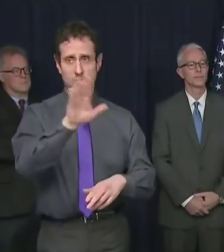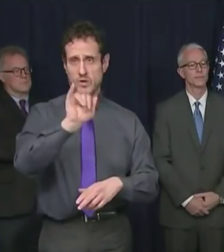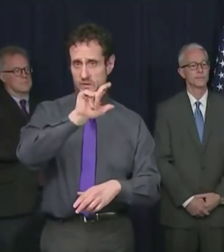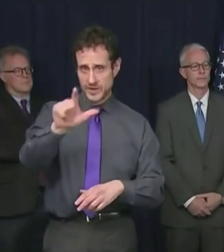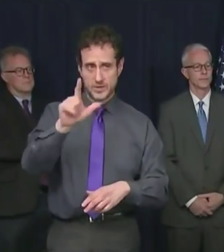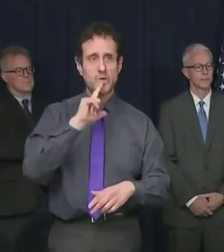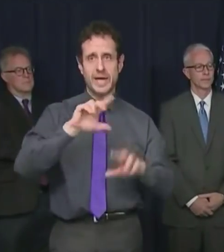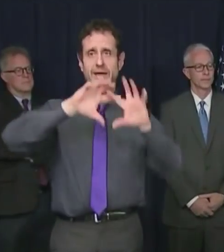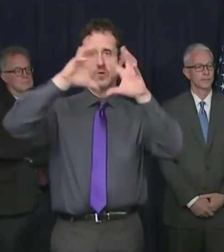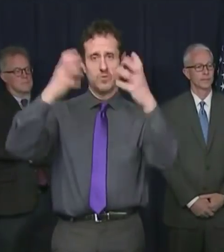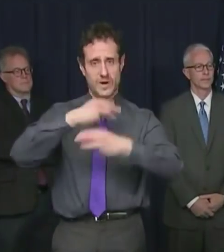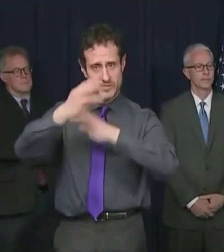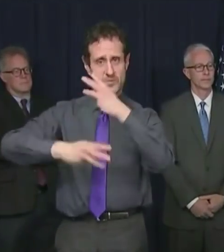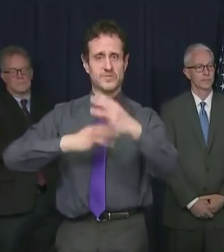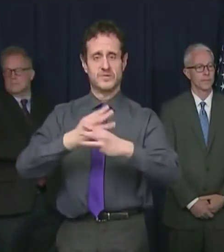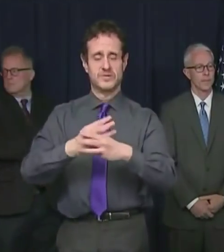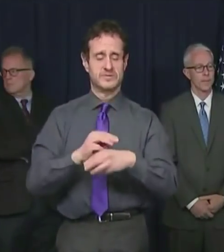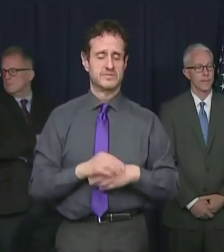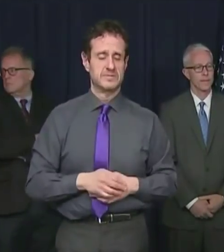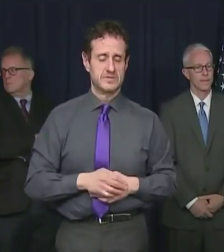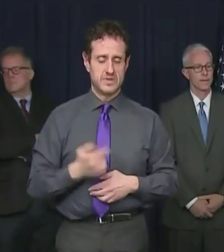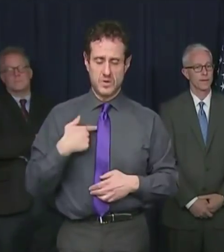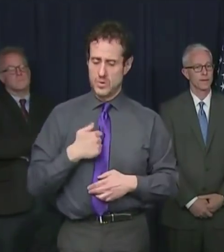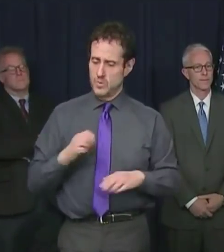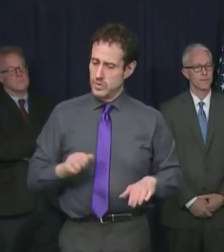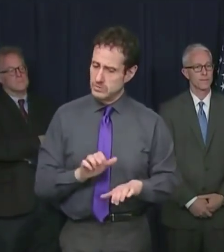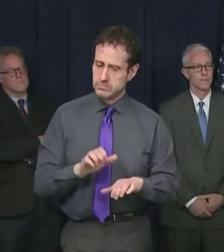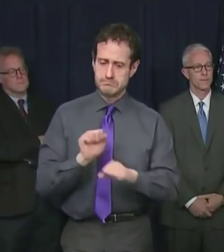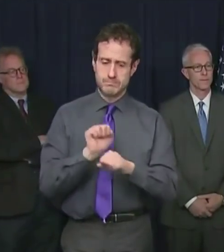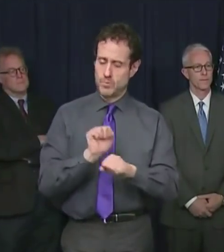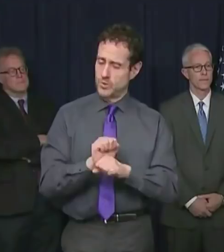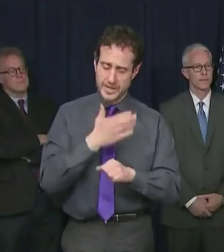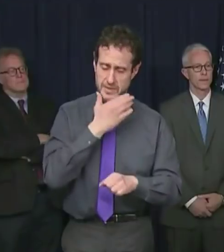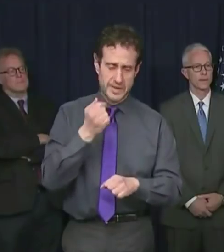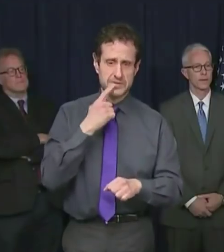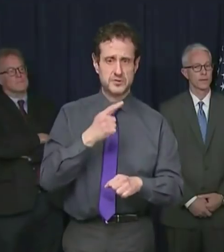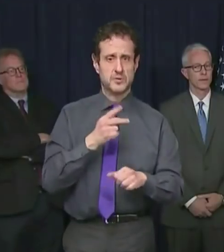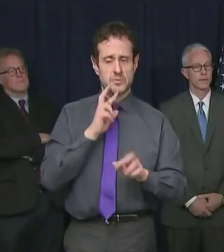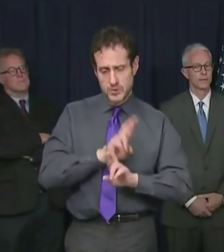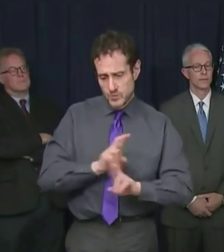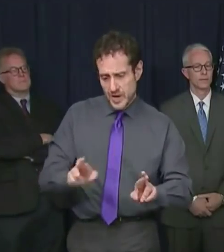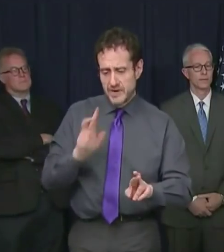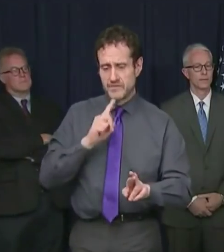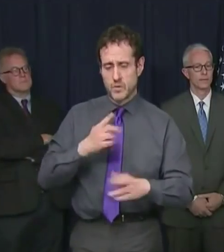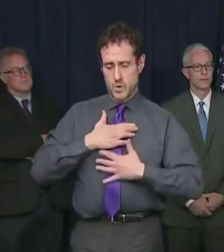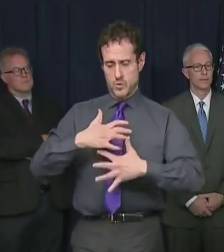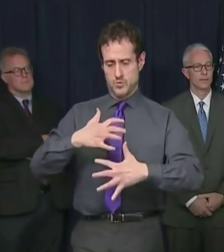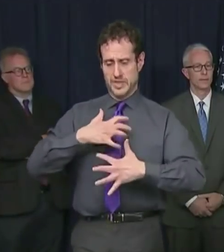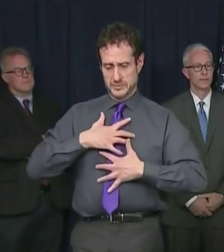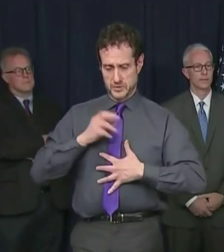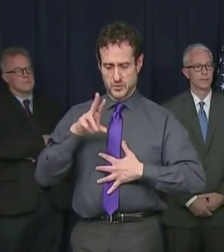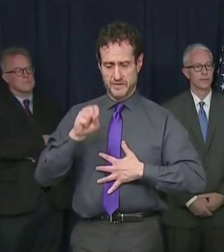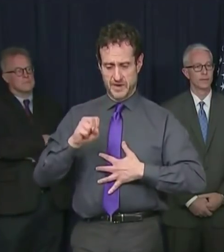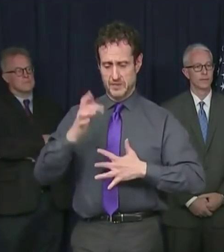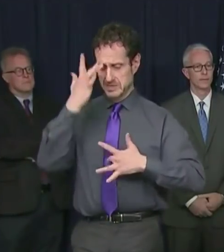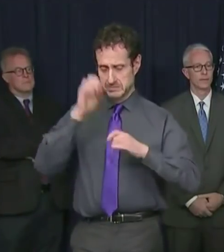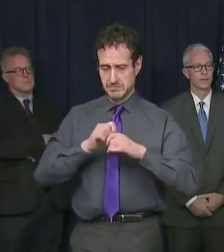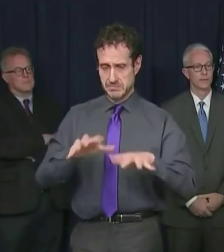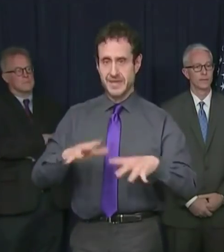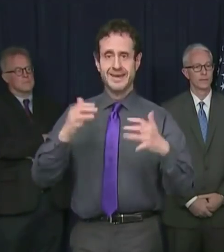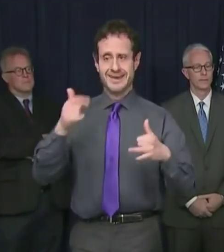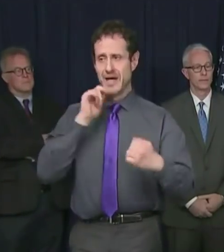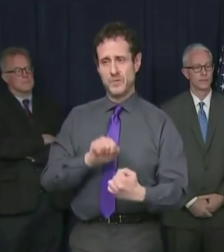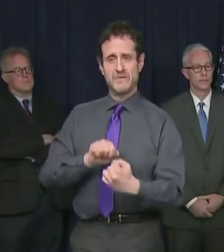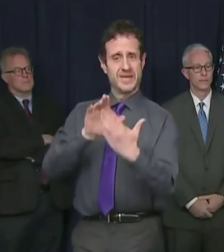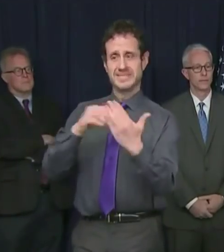world. Despite doing our best to prepare for a respiratory virus pandemic, we now find ourselves facing